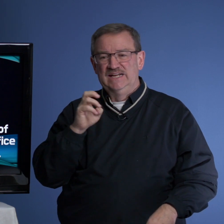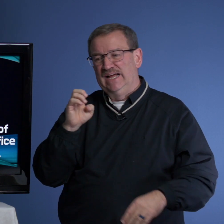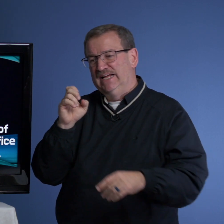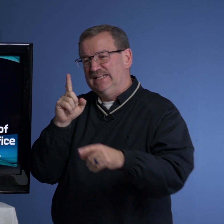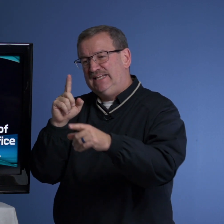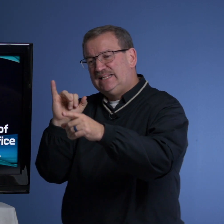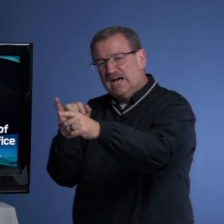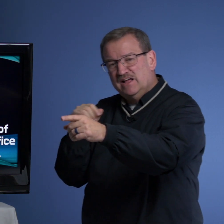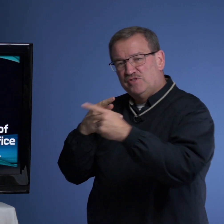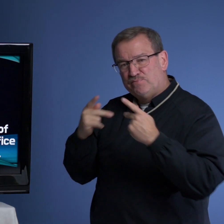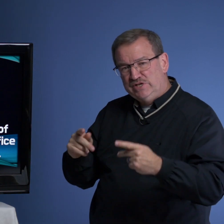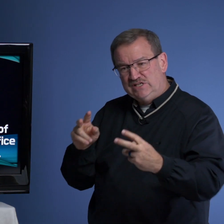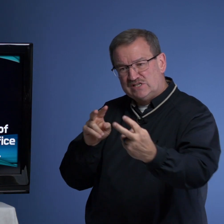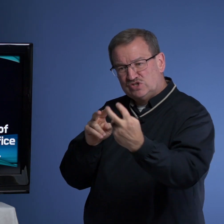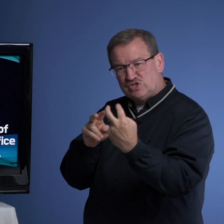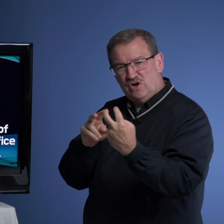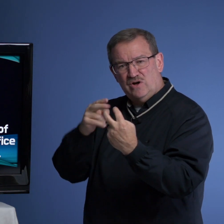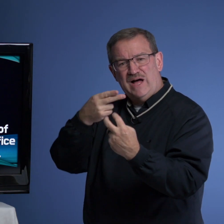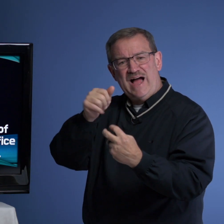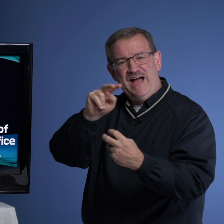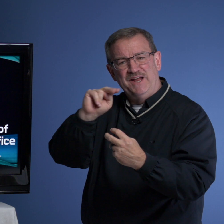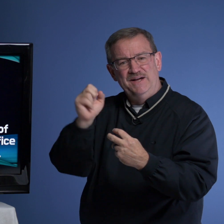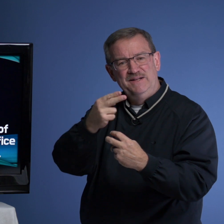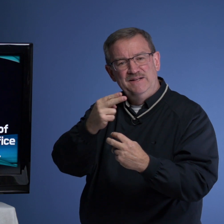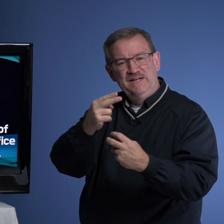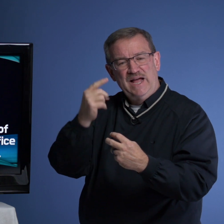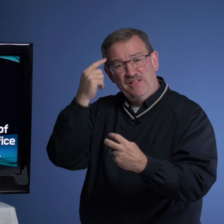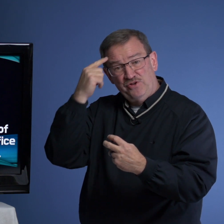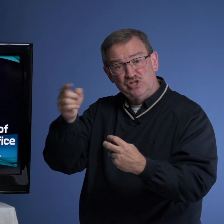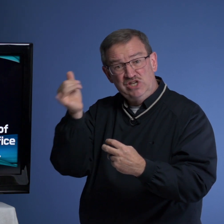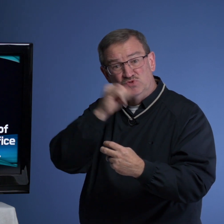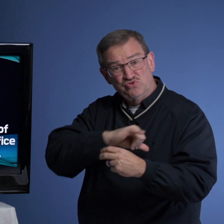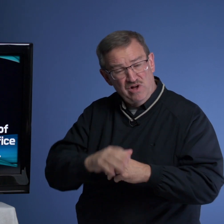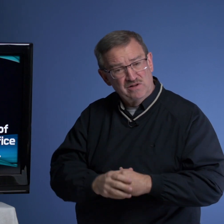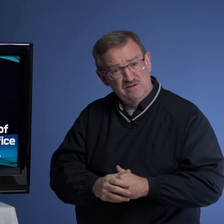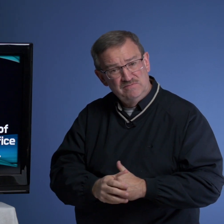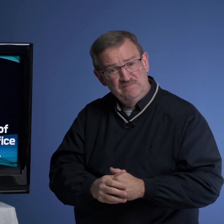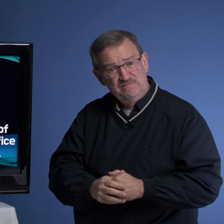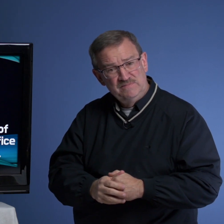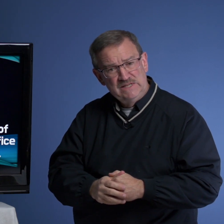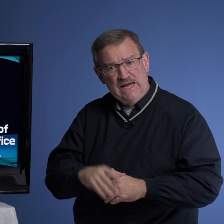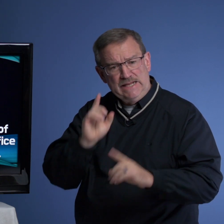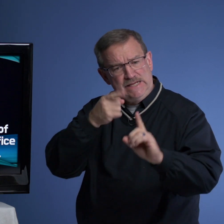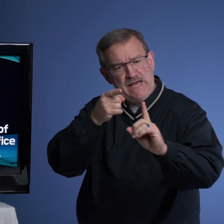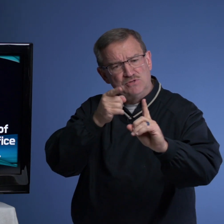And Eli, the priest, saw Hannah and thought she was drunk. And he came to